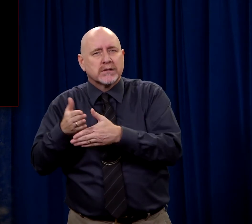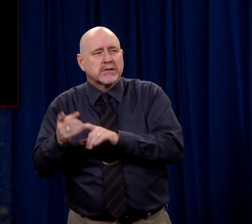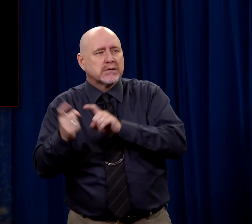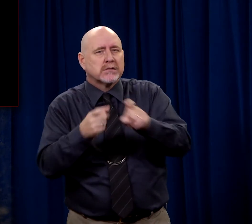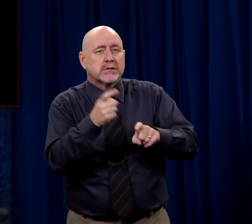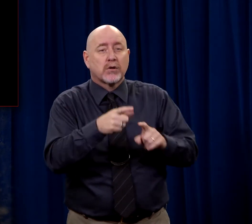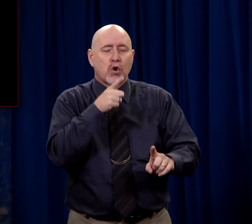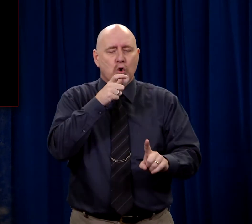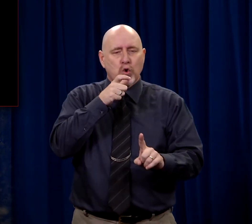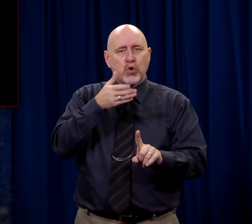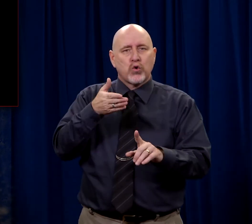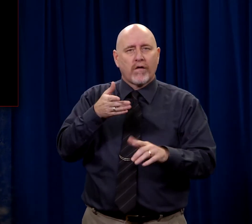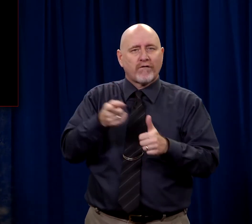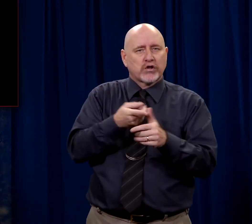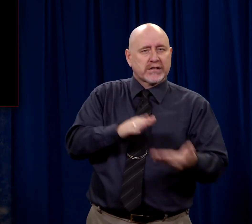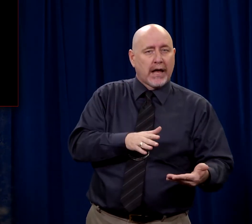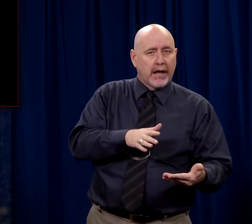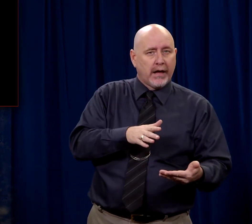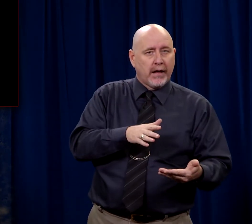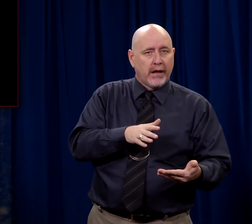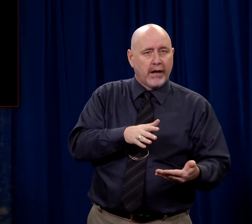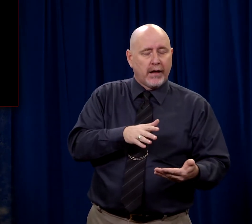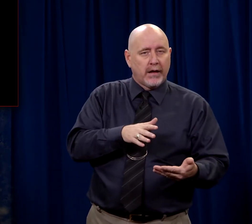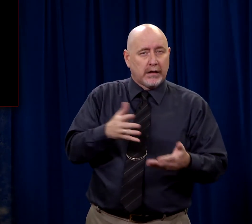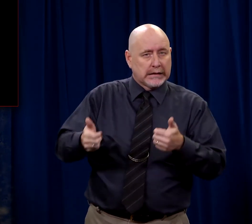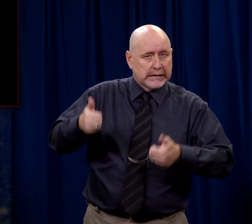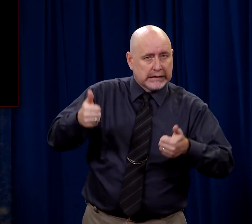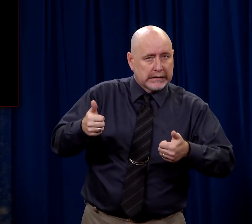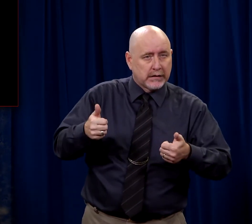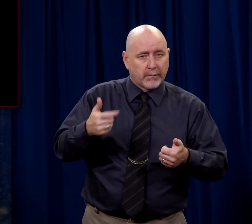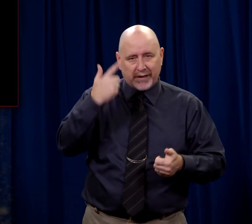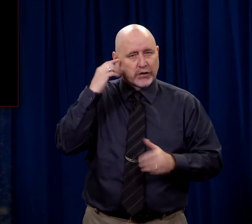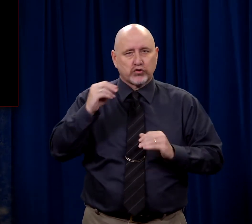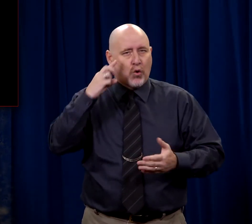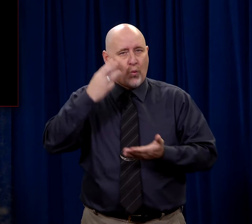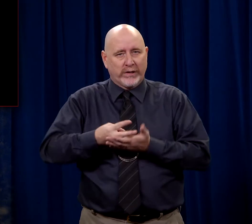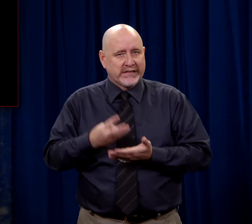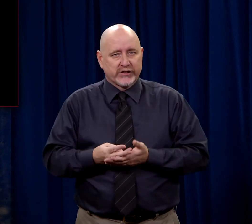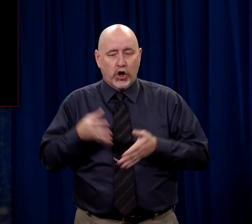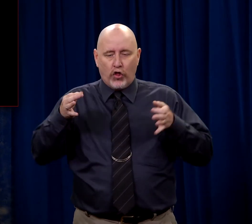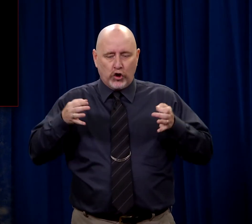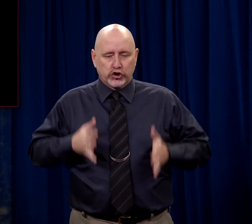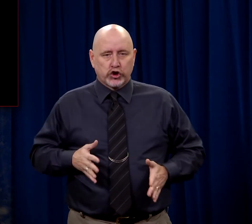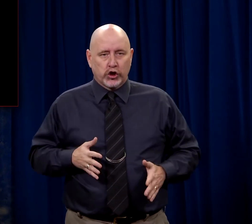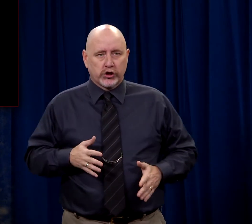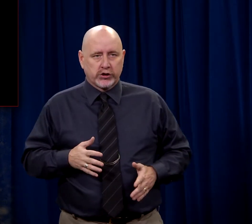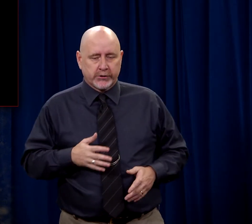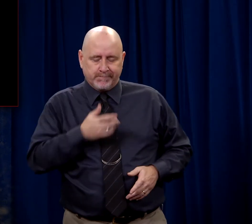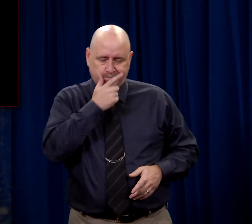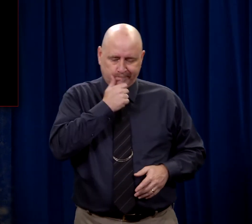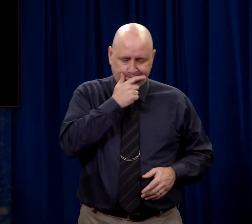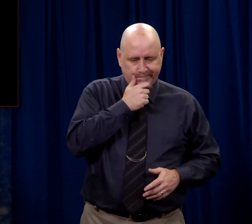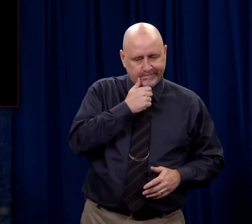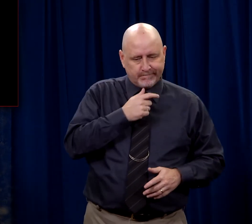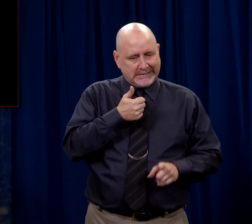inheritance hinged on who died first. And so, because there were no witnesses, the judge was merely going to have to